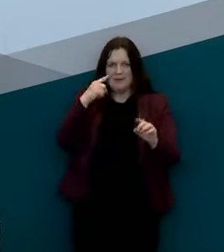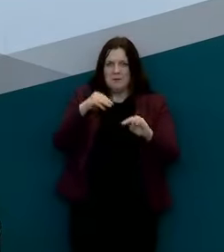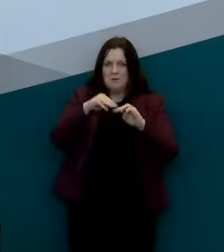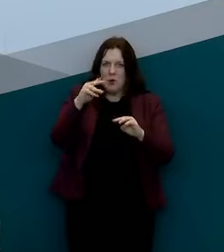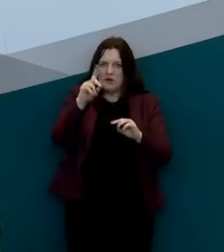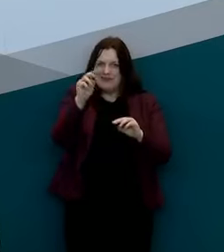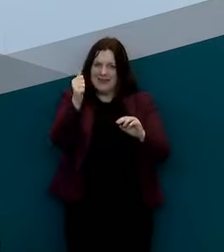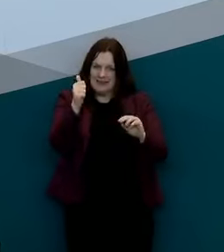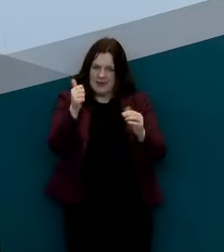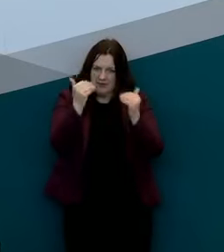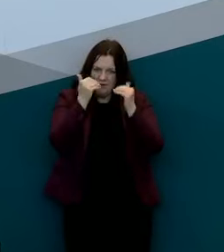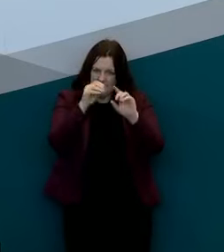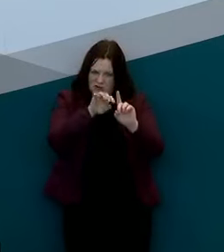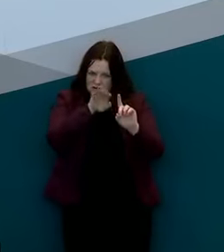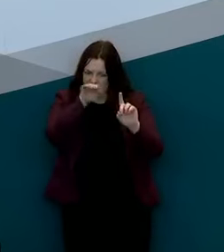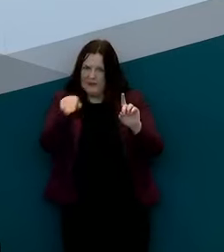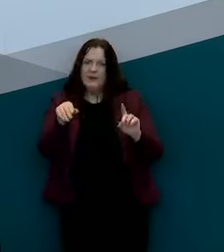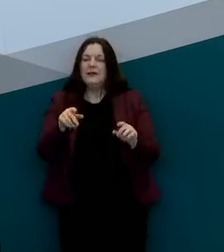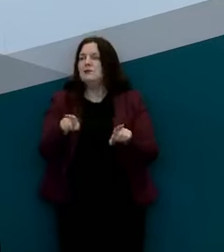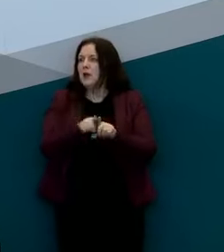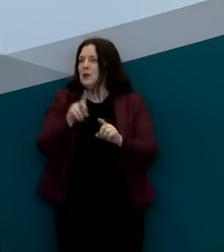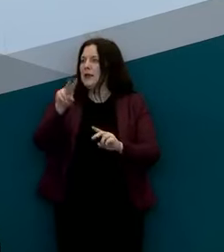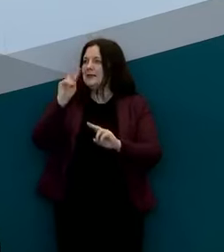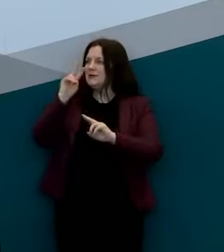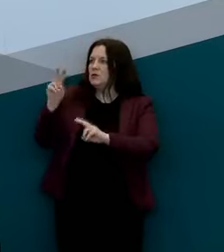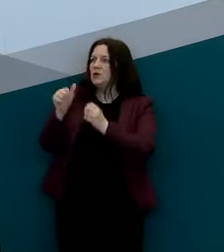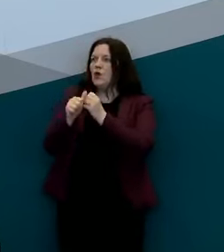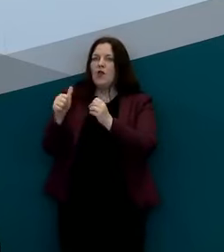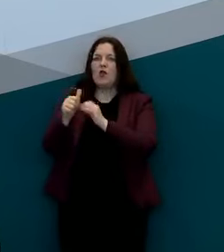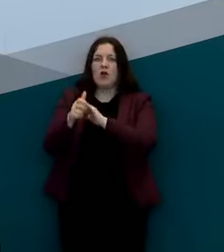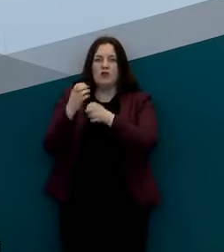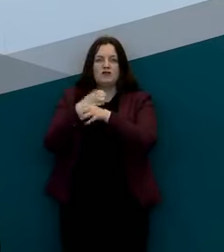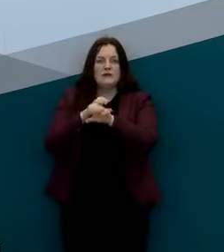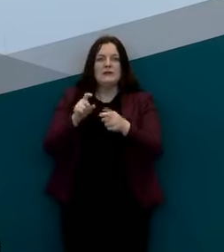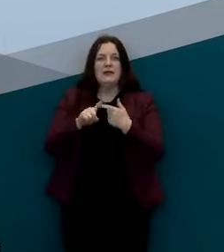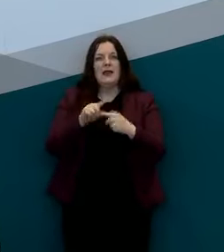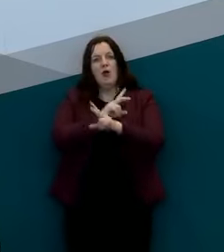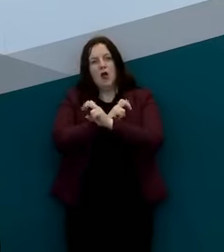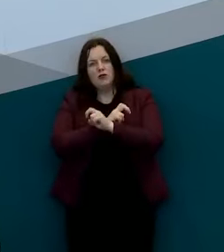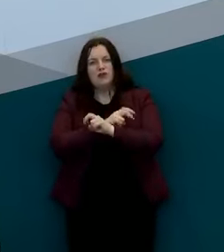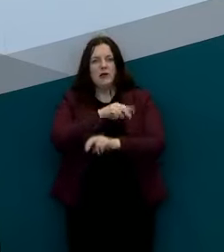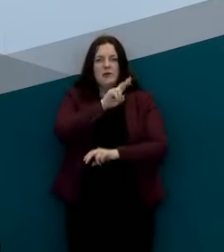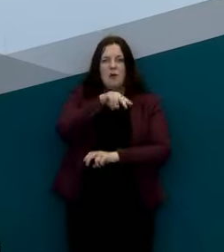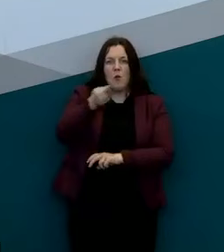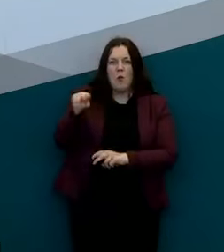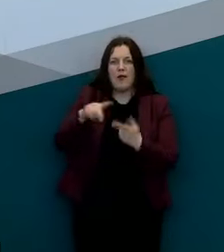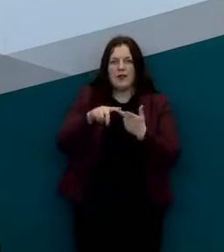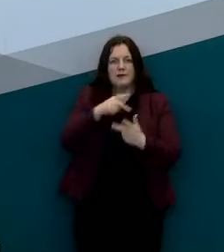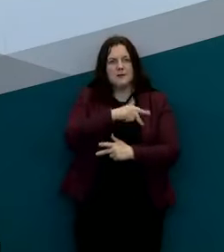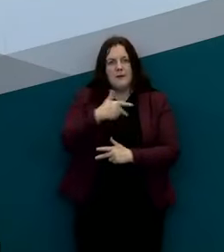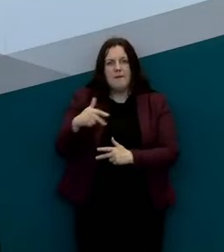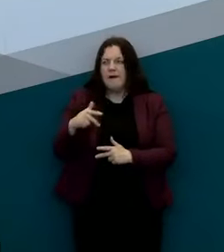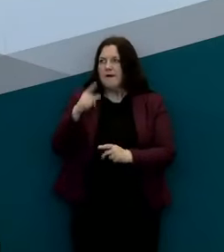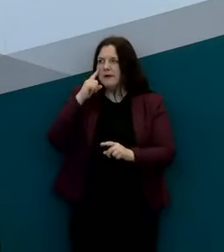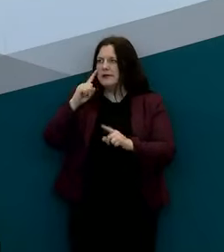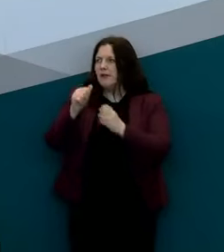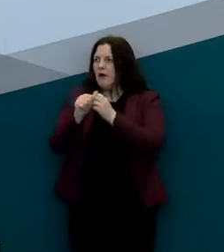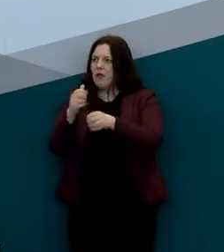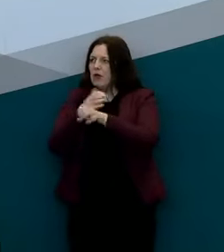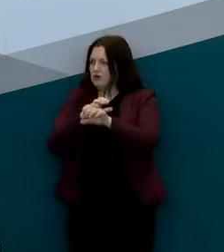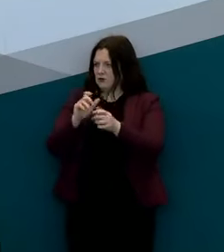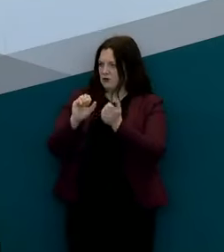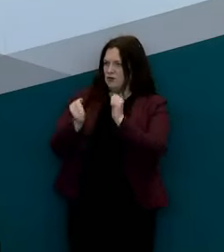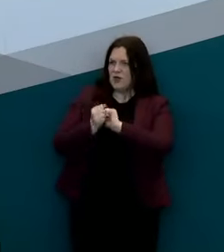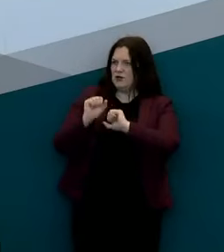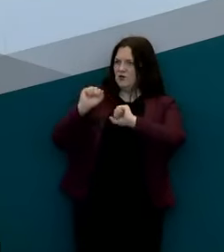the experience of other countries uh so we're looking at austria norway denmark and seeing as they change